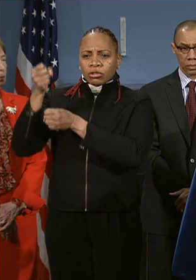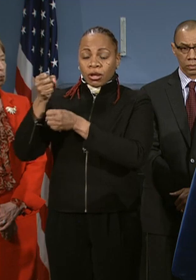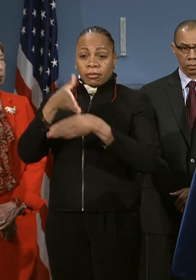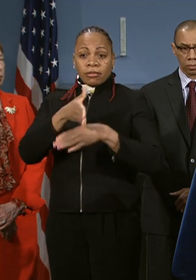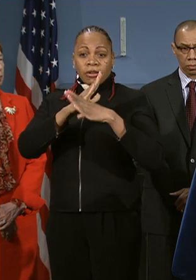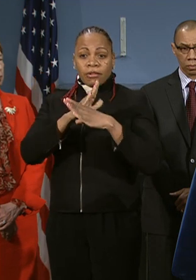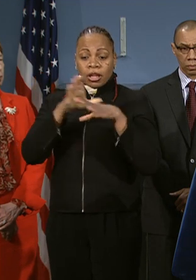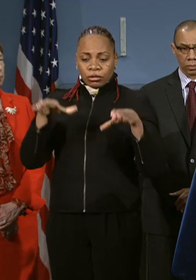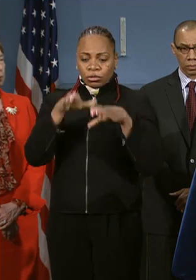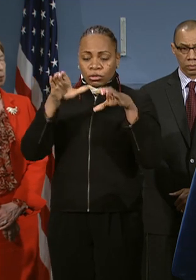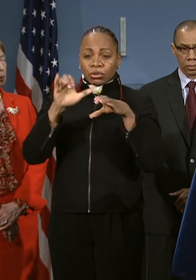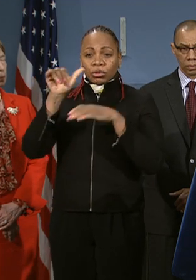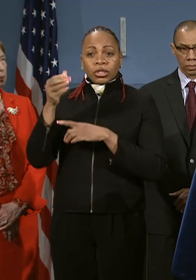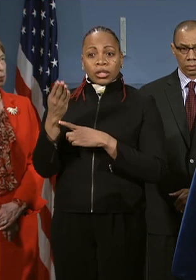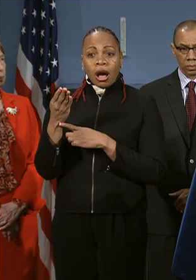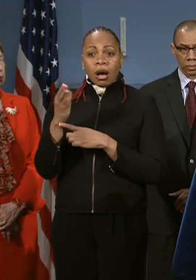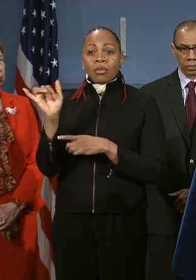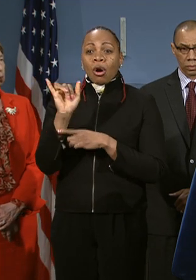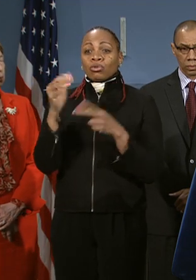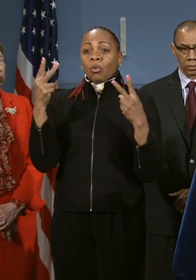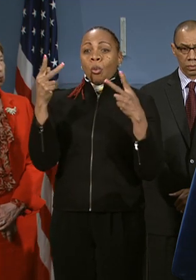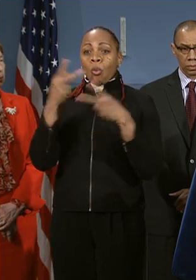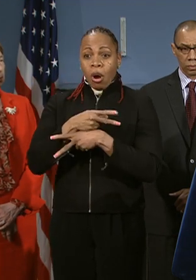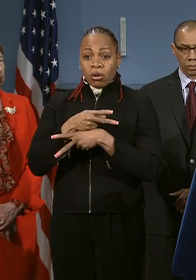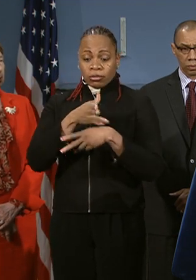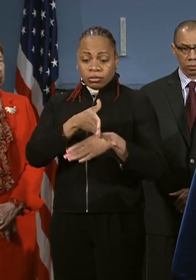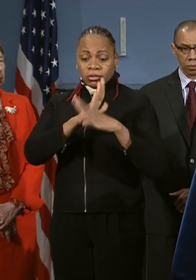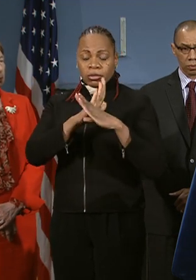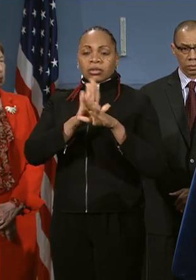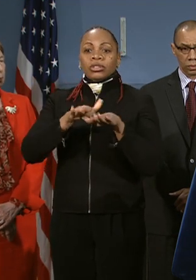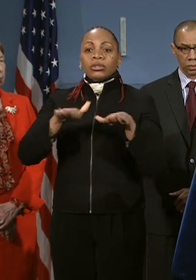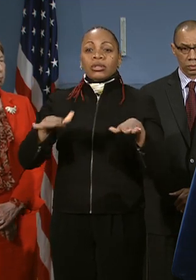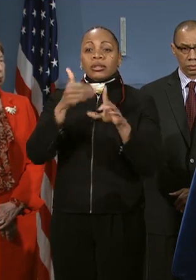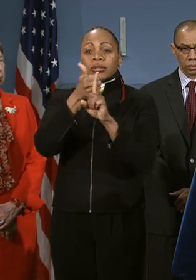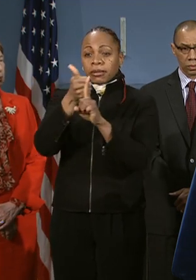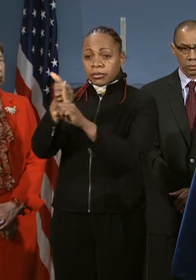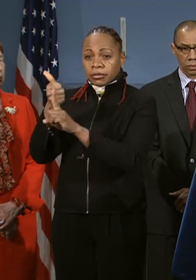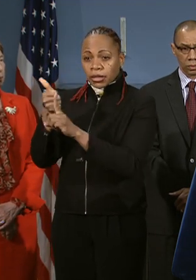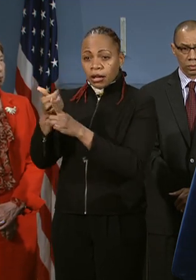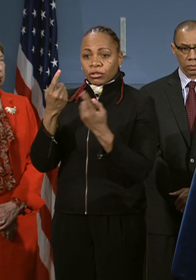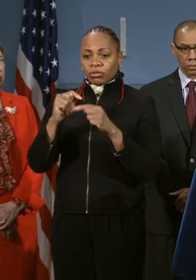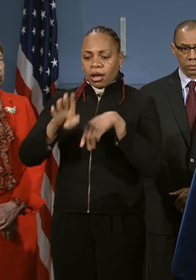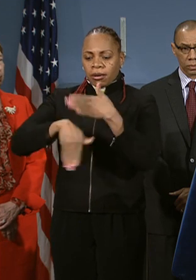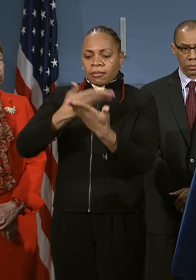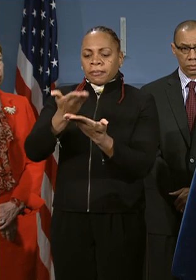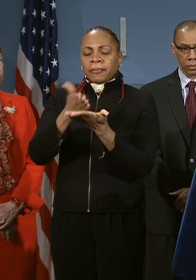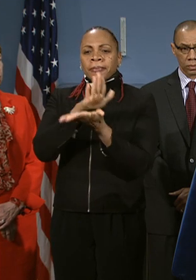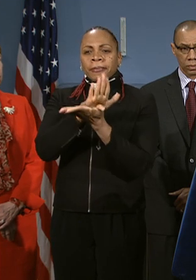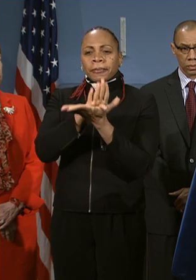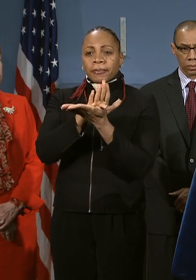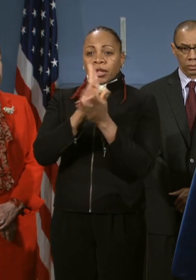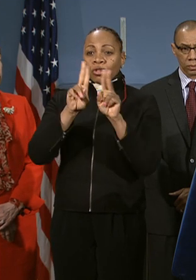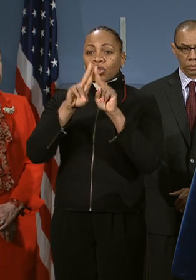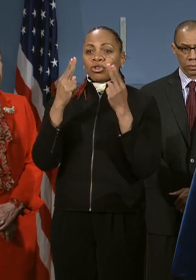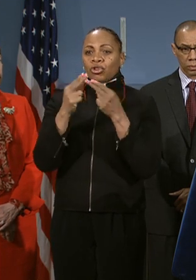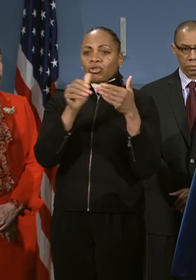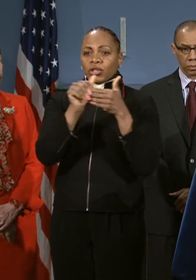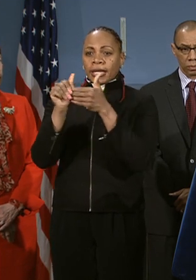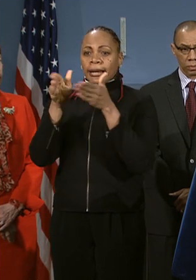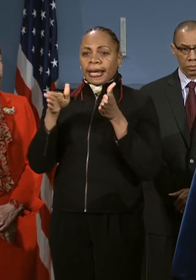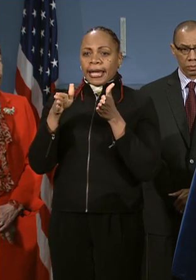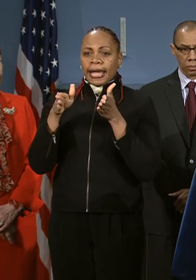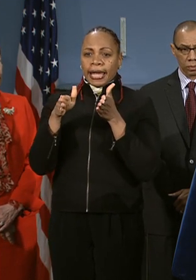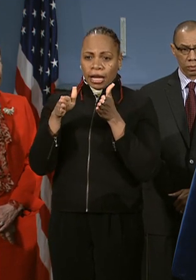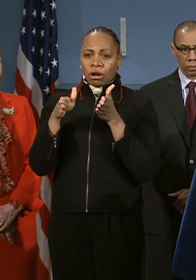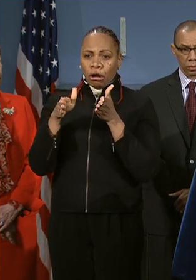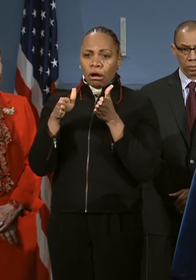is an even bigger outrage that they would try to prevent kids from getting to school today. Now, union leaders have denied that this is a strike against